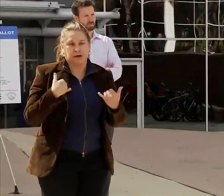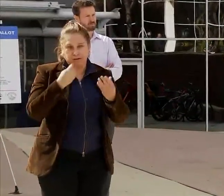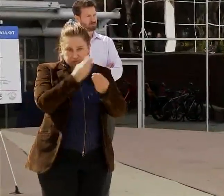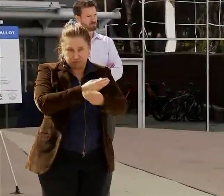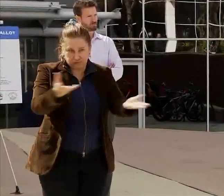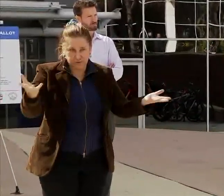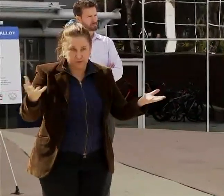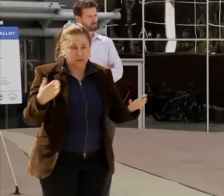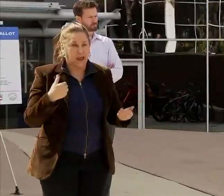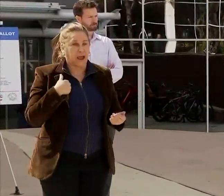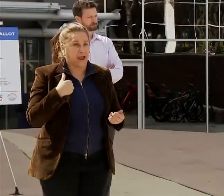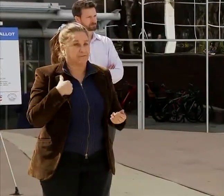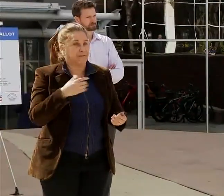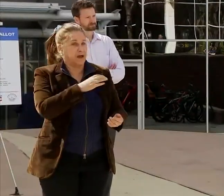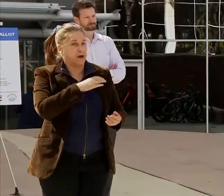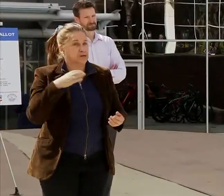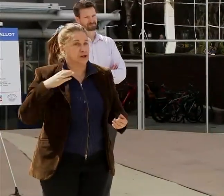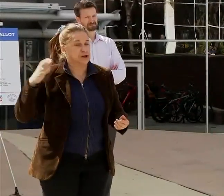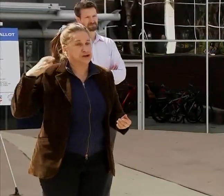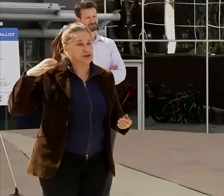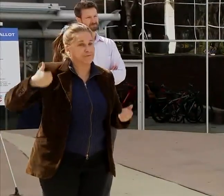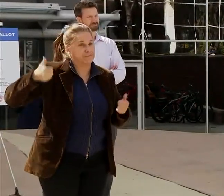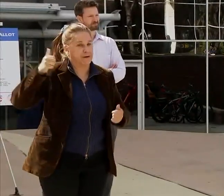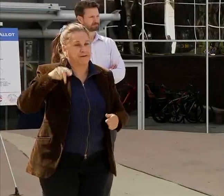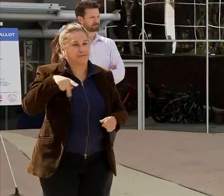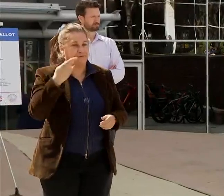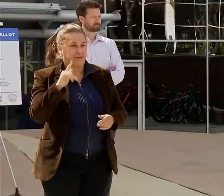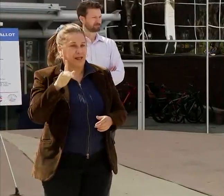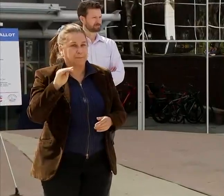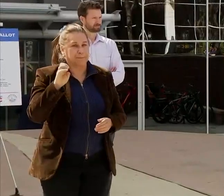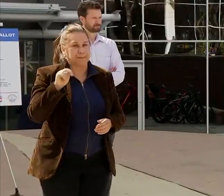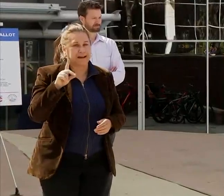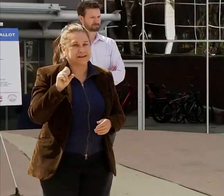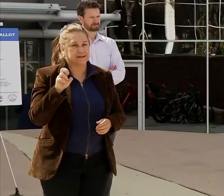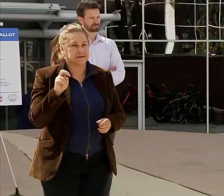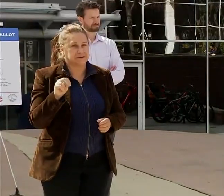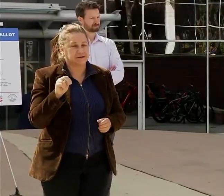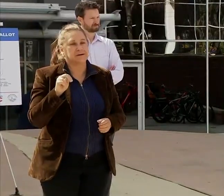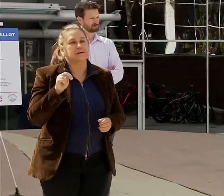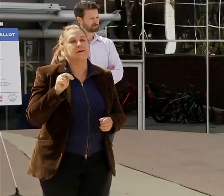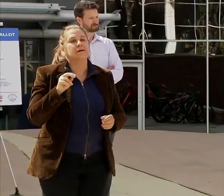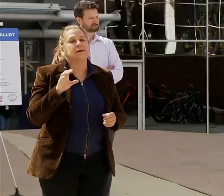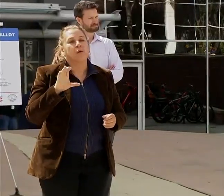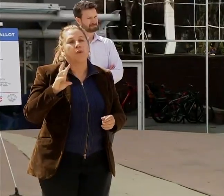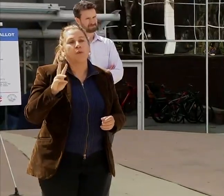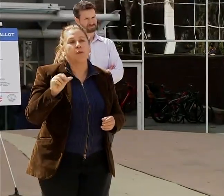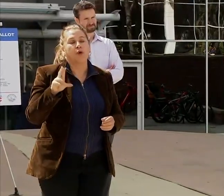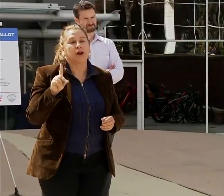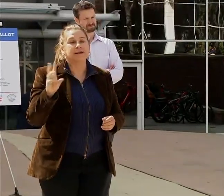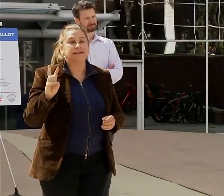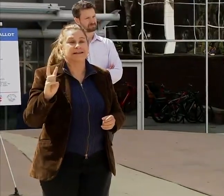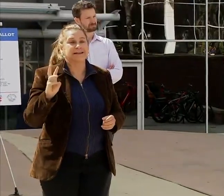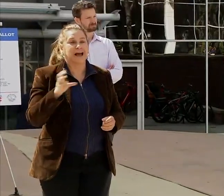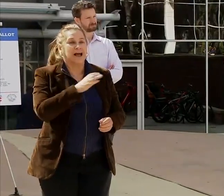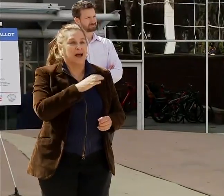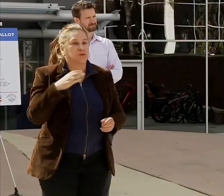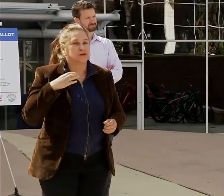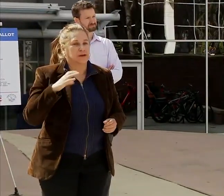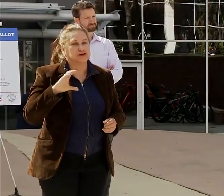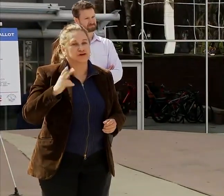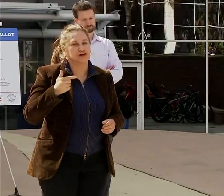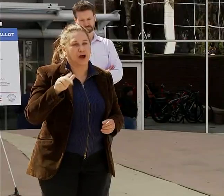Chairman Phil Mendelson, Ward 6 Councilmember Charles Allen, and the chairman of the district's Board of